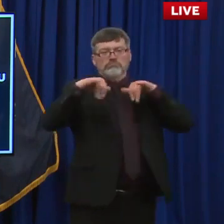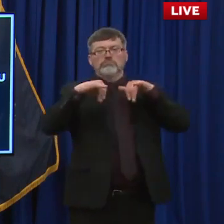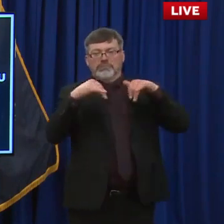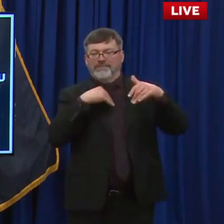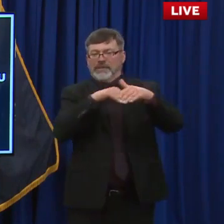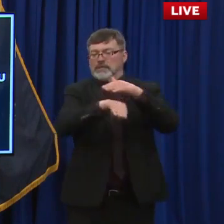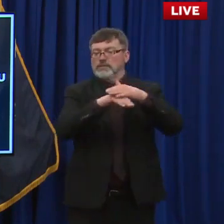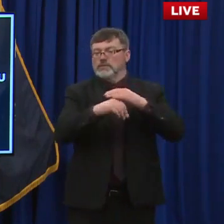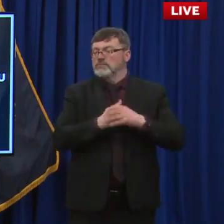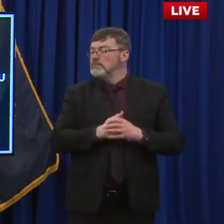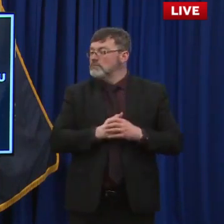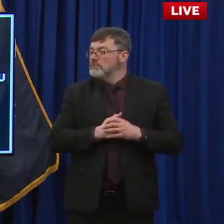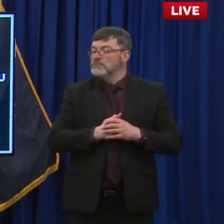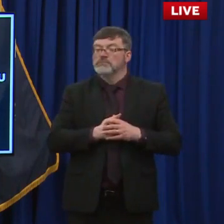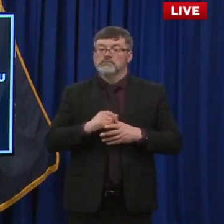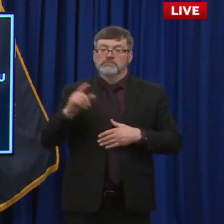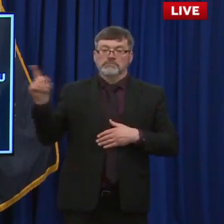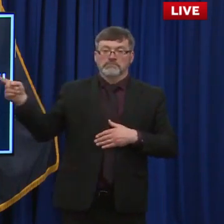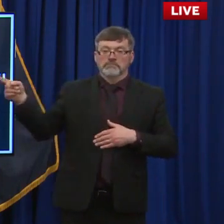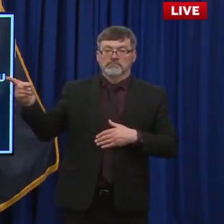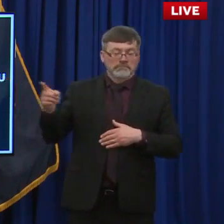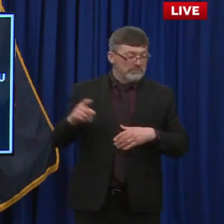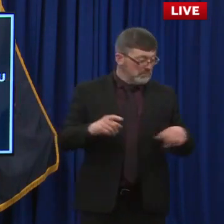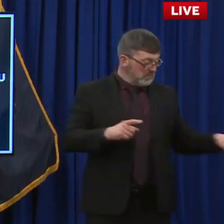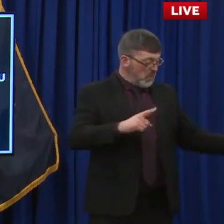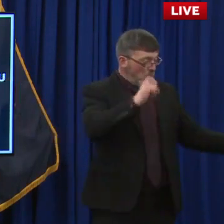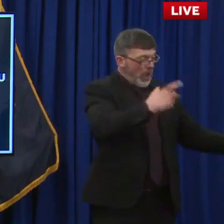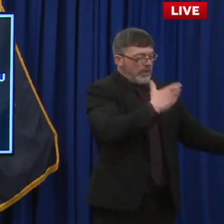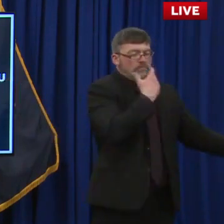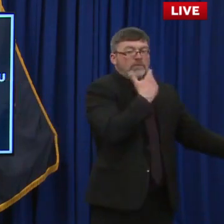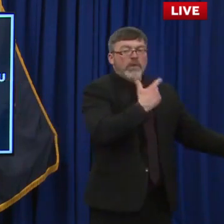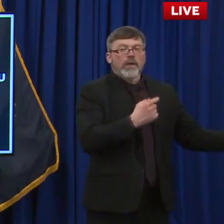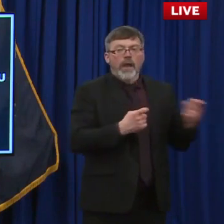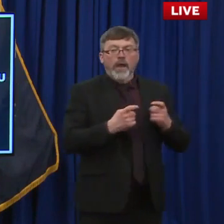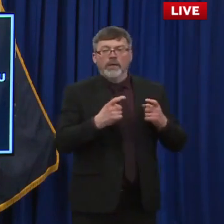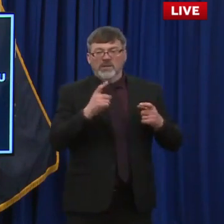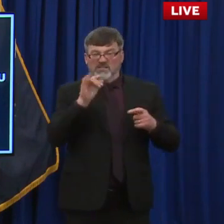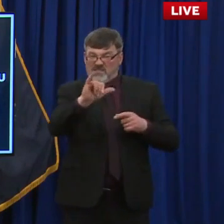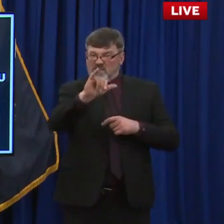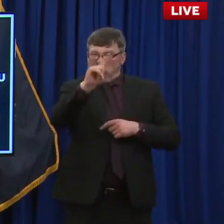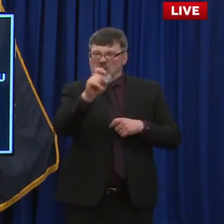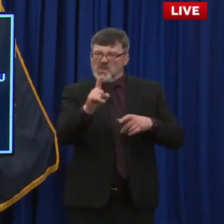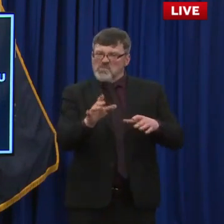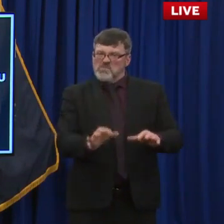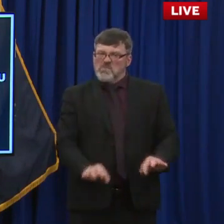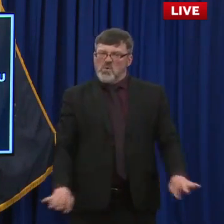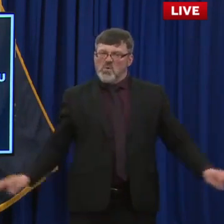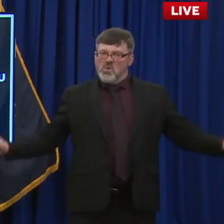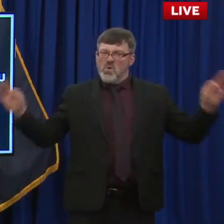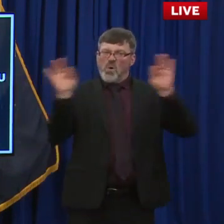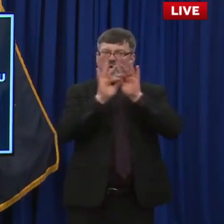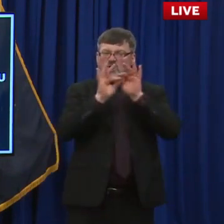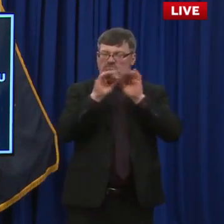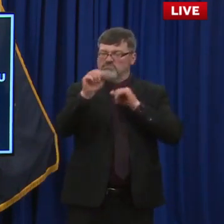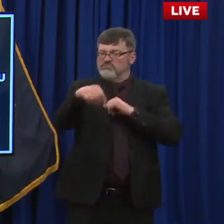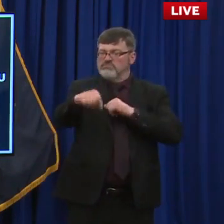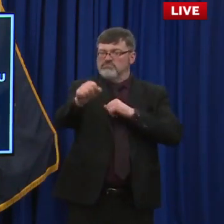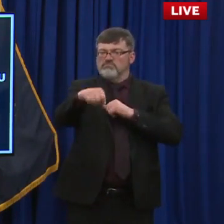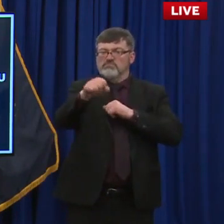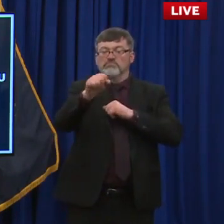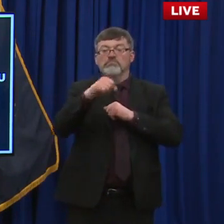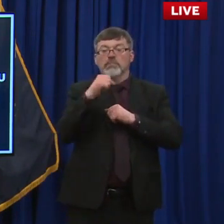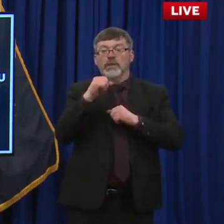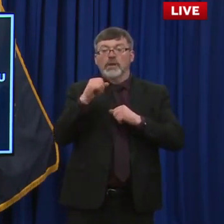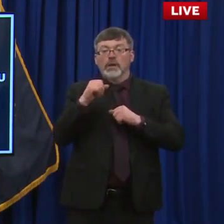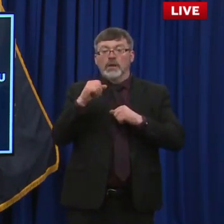So thank you for asking this question. We think this is a really important topic in terms of the data the department released last week for the first time on